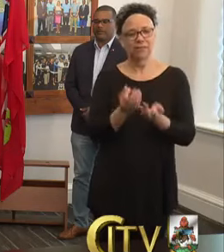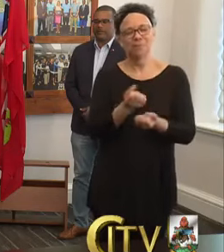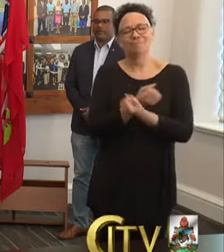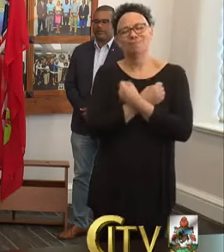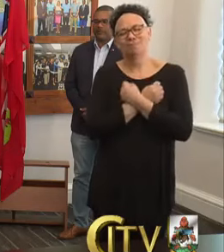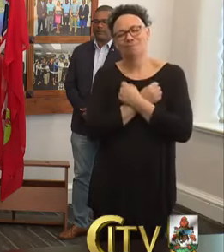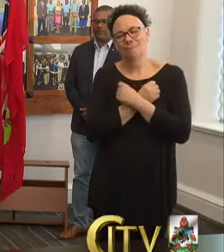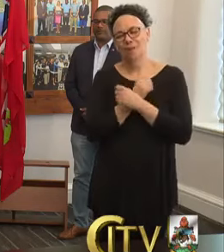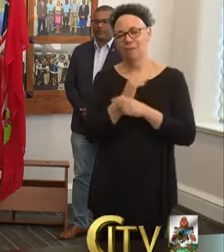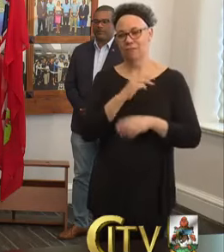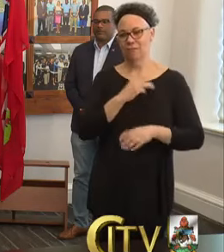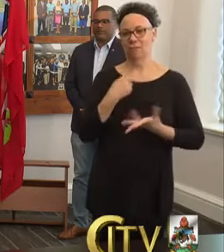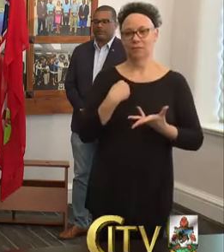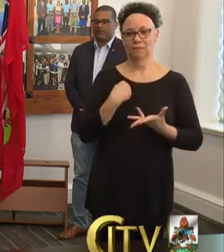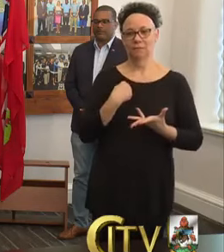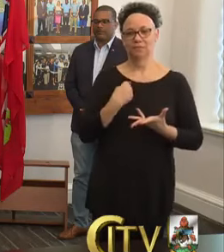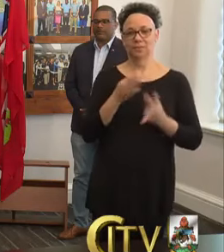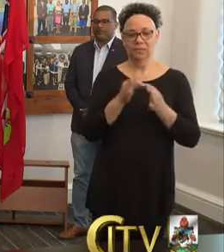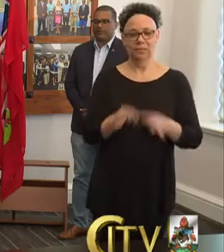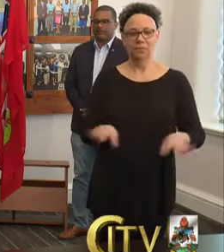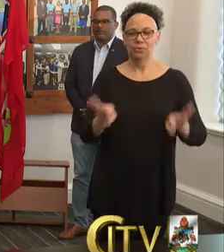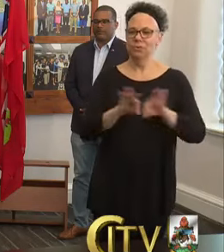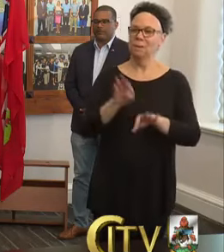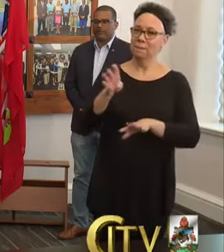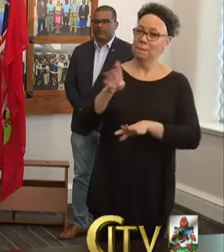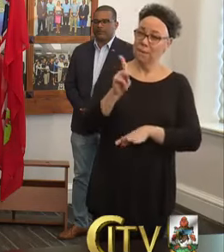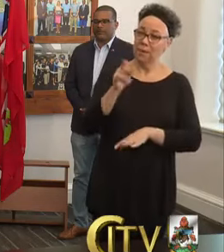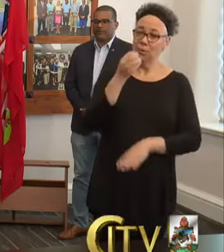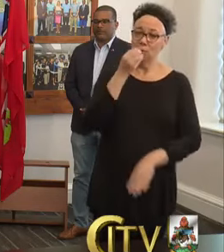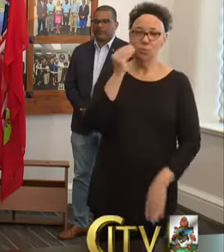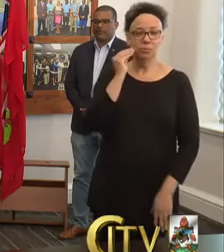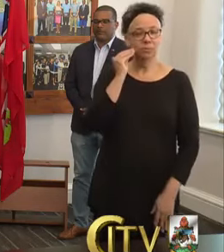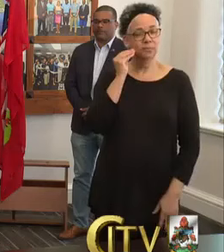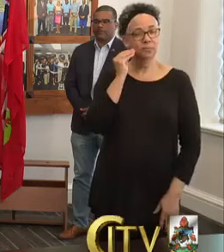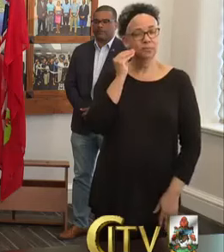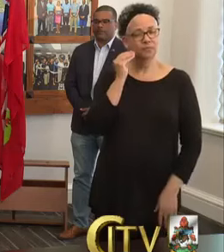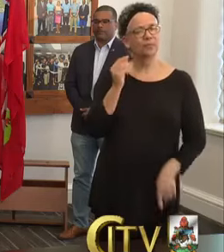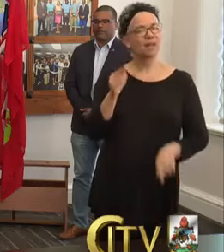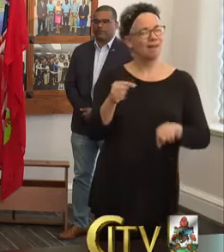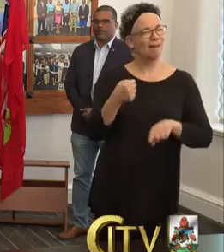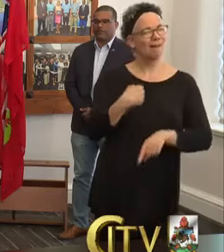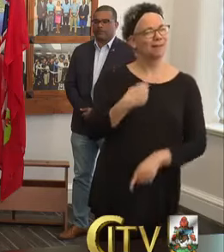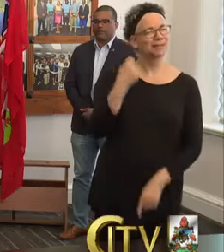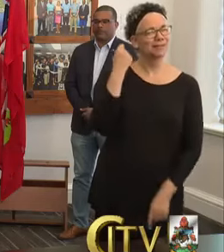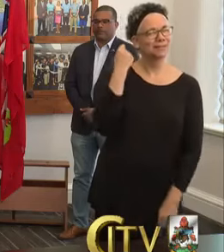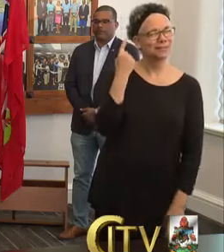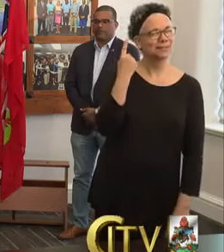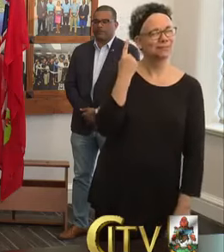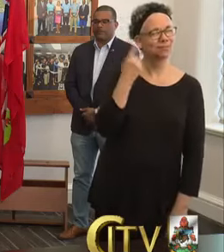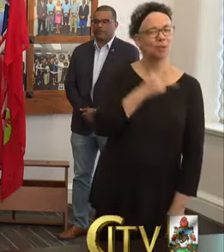The importance of getting people back home is also one that I recognise from a personal perspective. One of my own daughters,